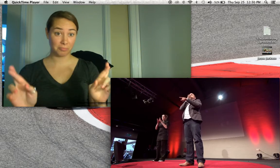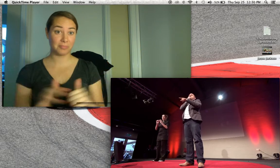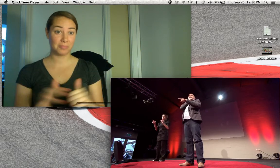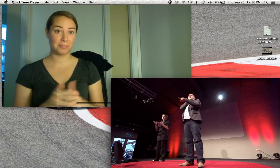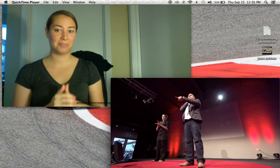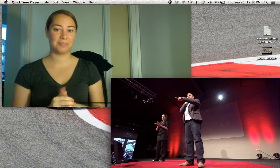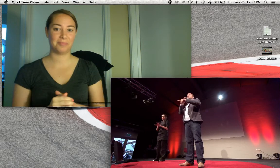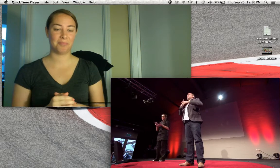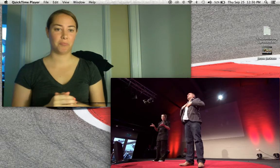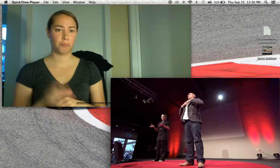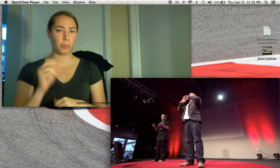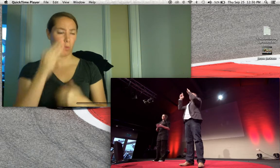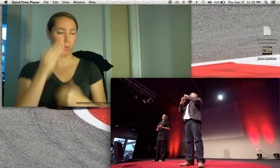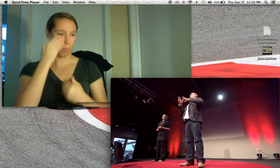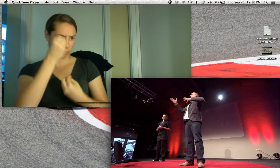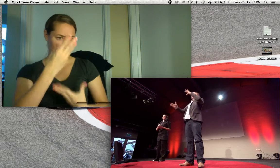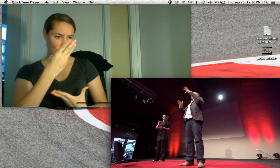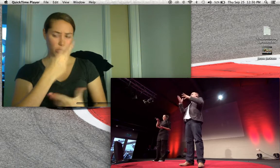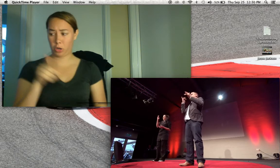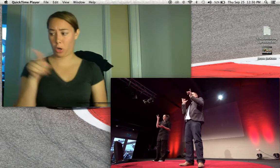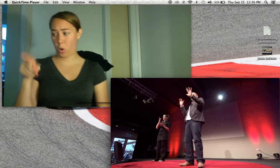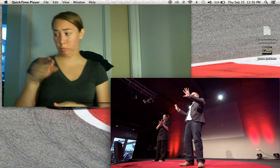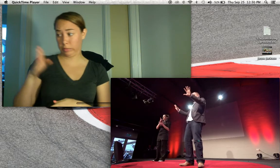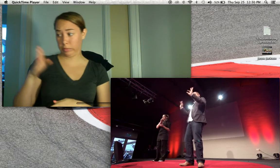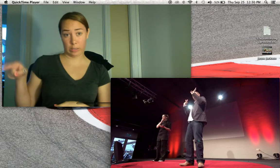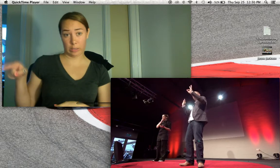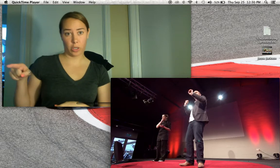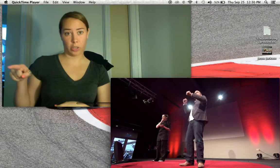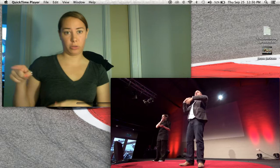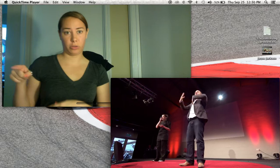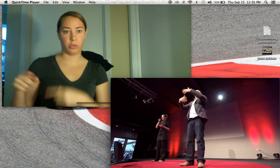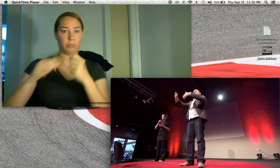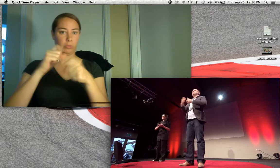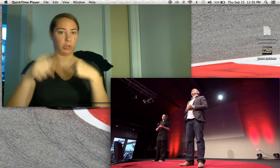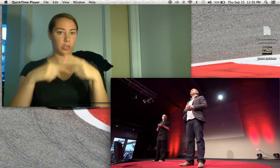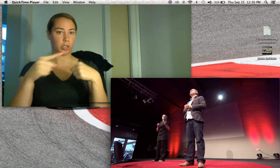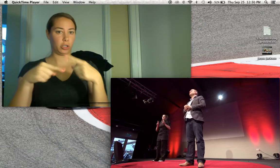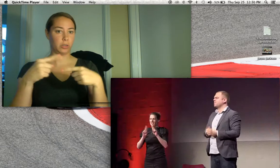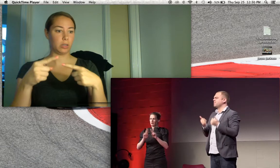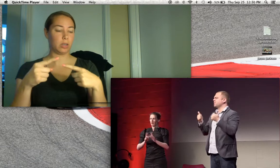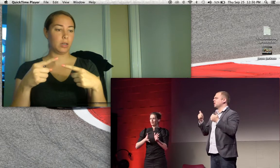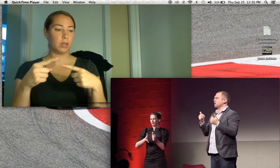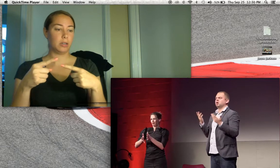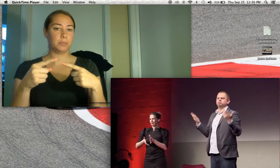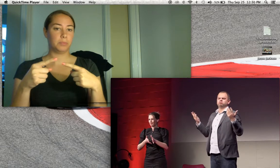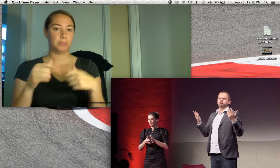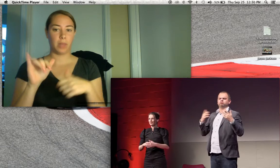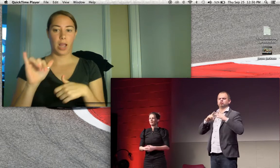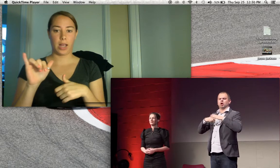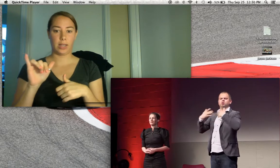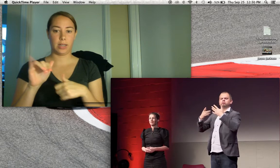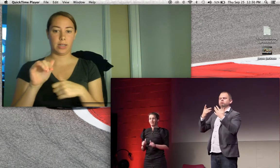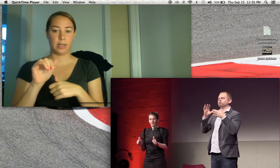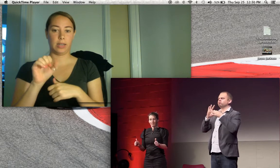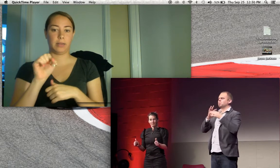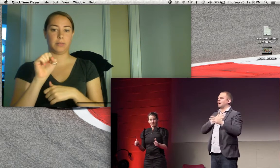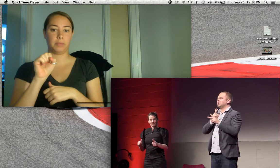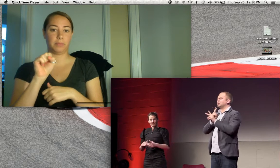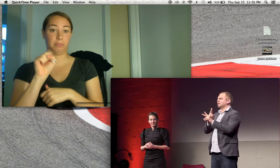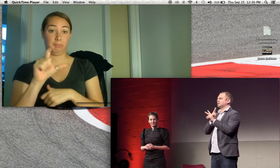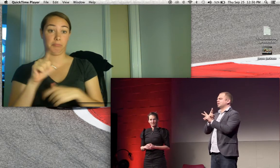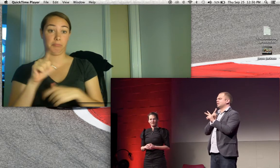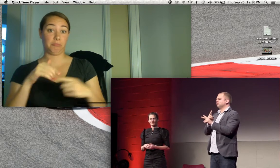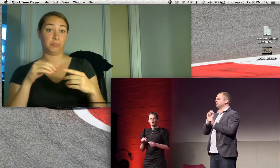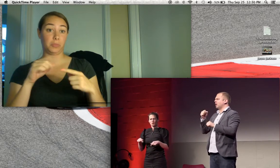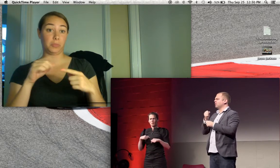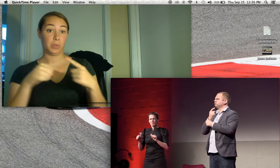next to me is signing into Dutch Sign Language. I sign international sign, which is forced to English. So, this is how it goes. Just